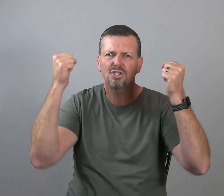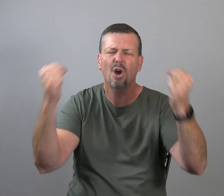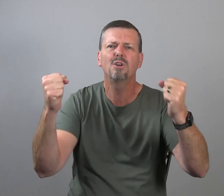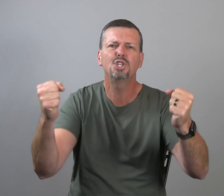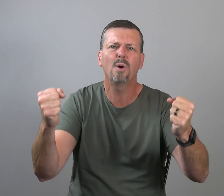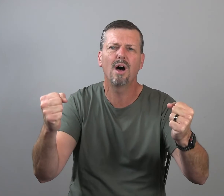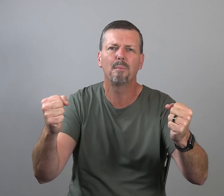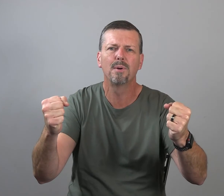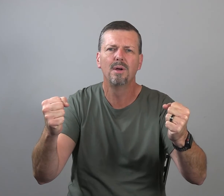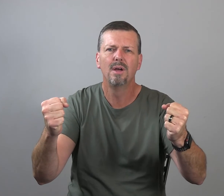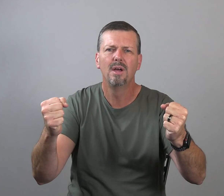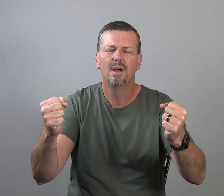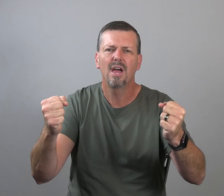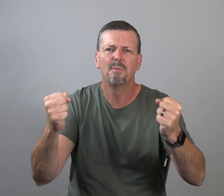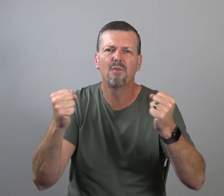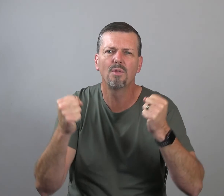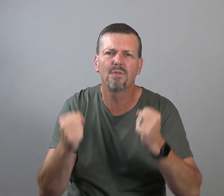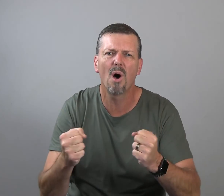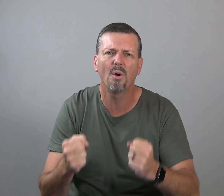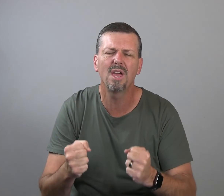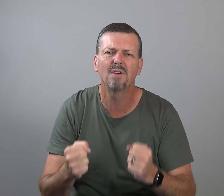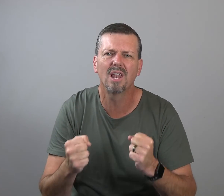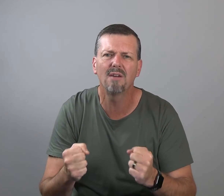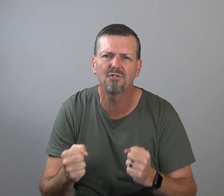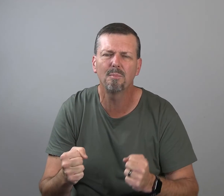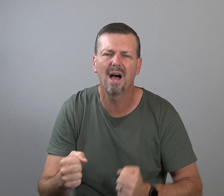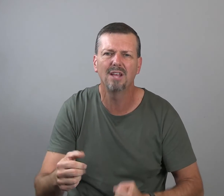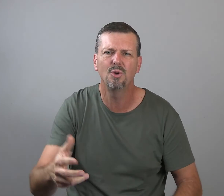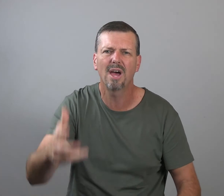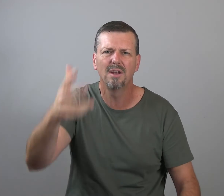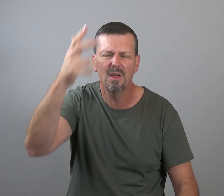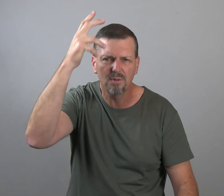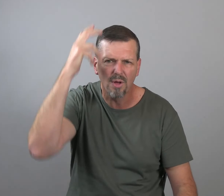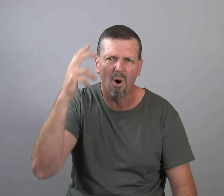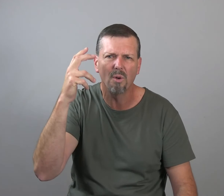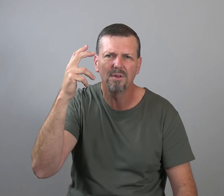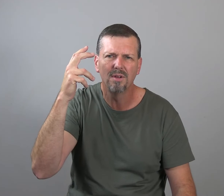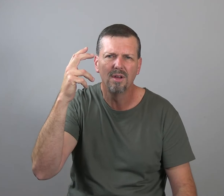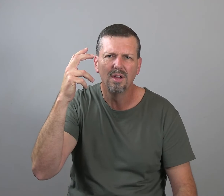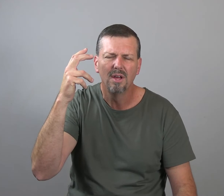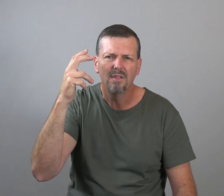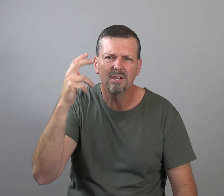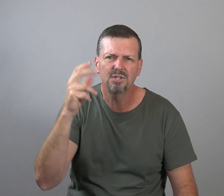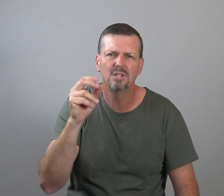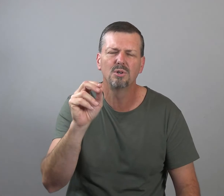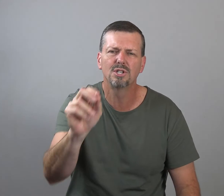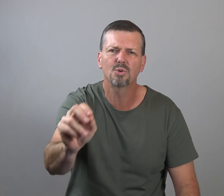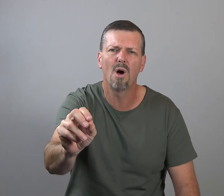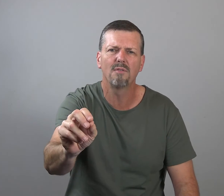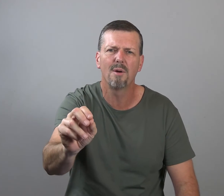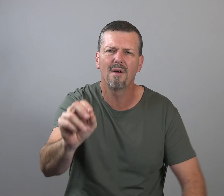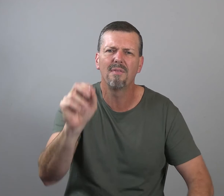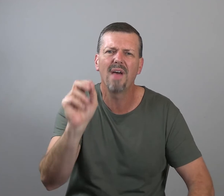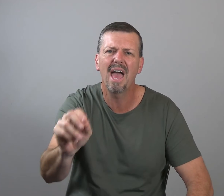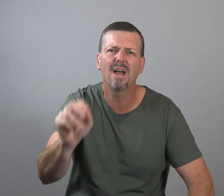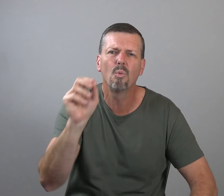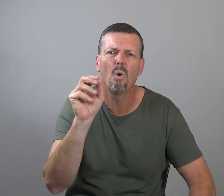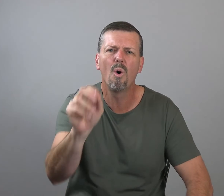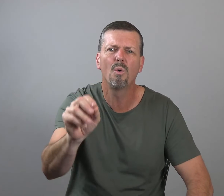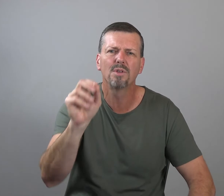stirred you up and before the thought even left your mind, you had another thought that said you're disqualified from that. That won't